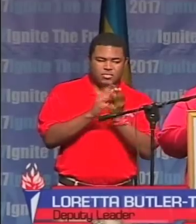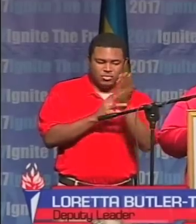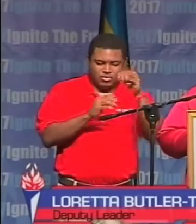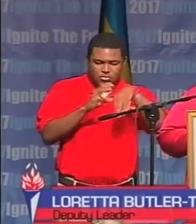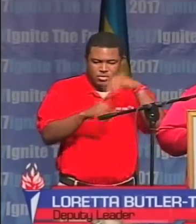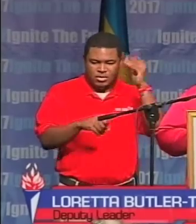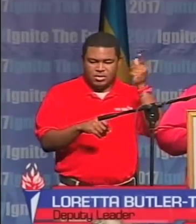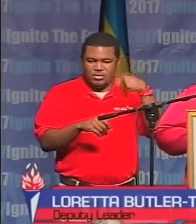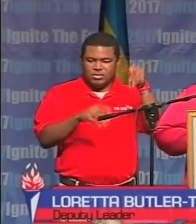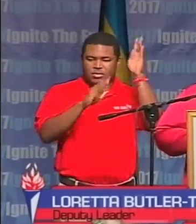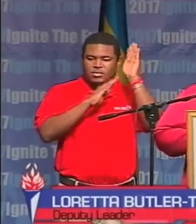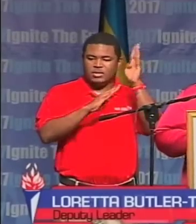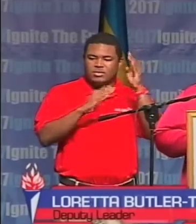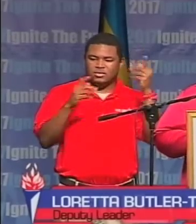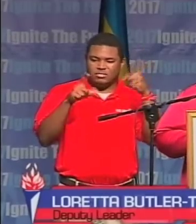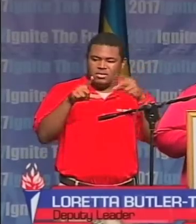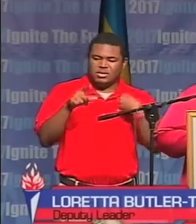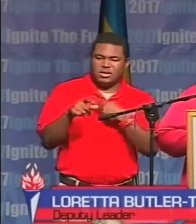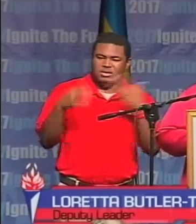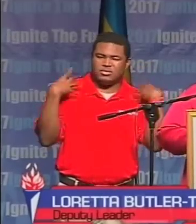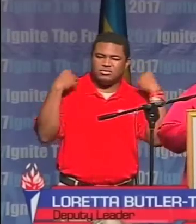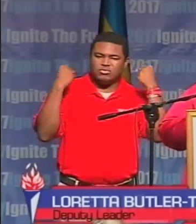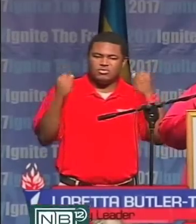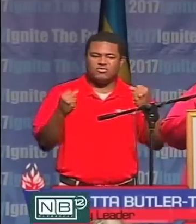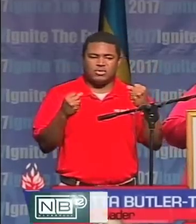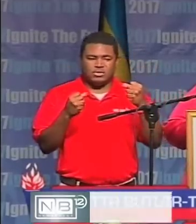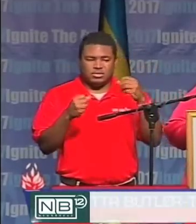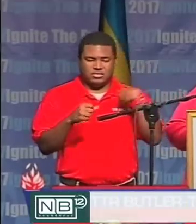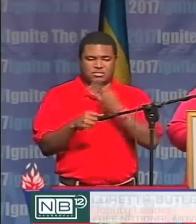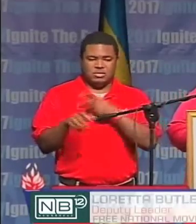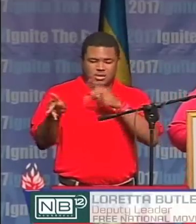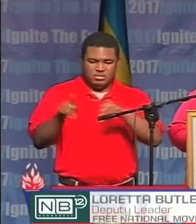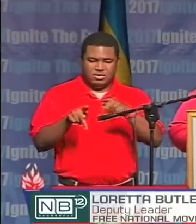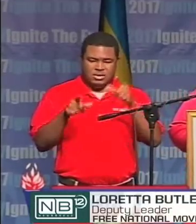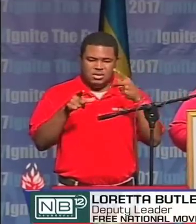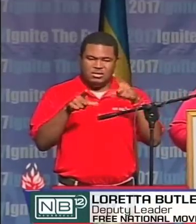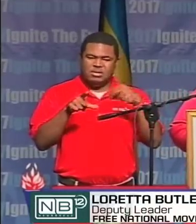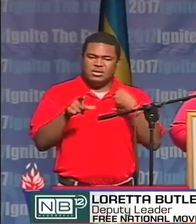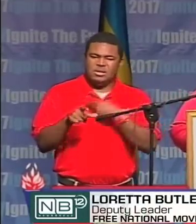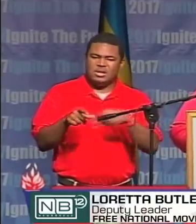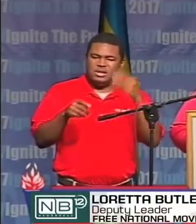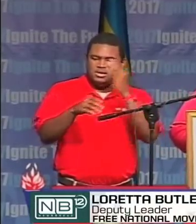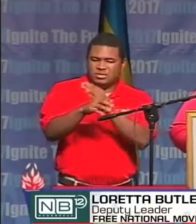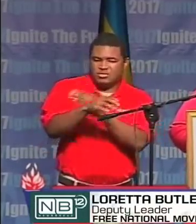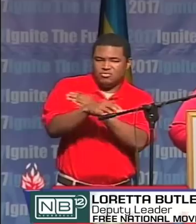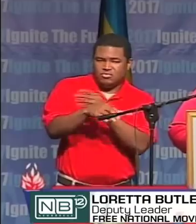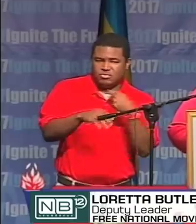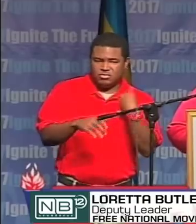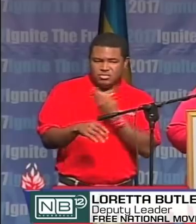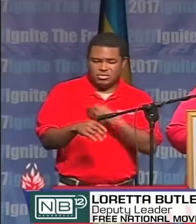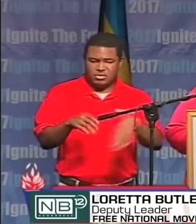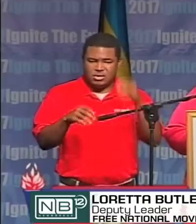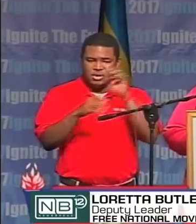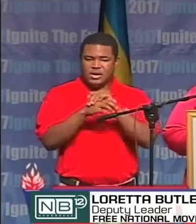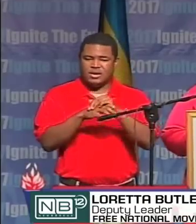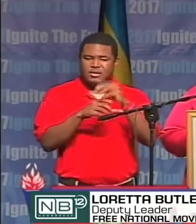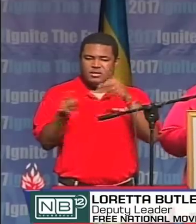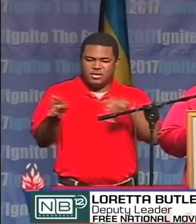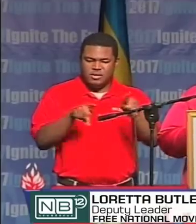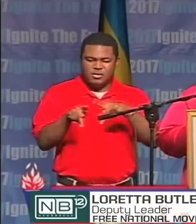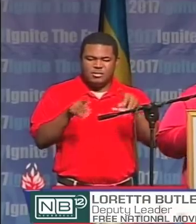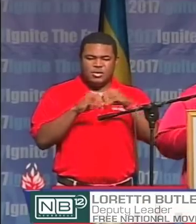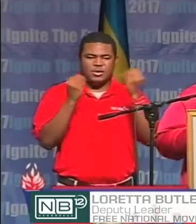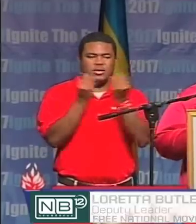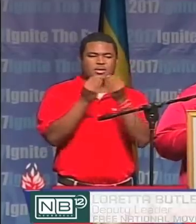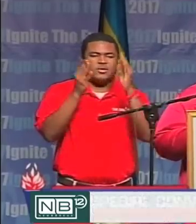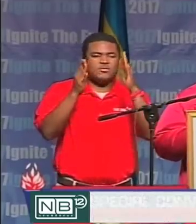strengthen the organs of our party. Let us boost the involvement of our national party officers. And